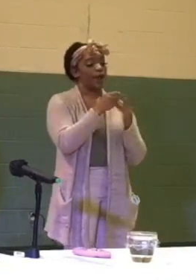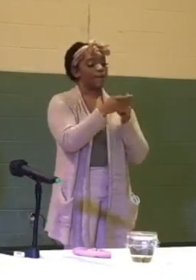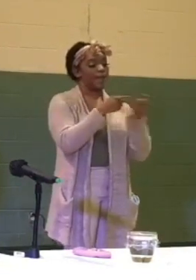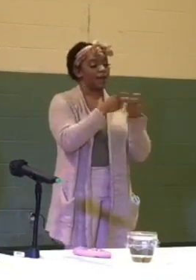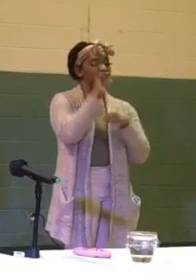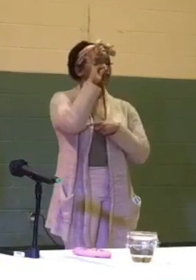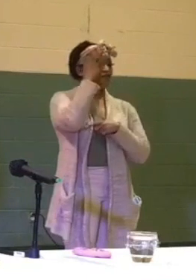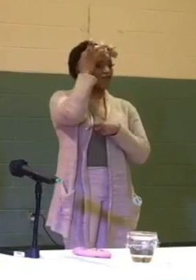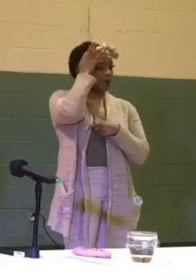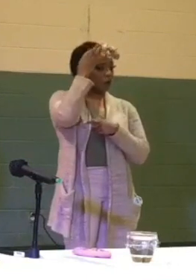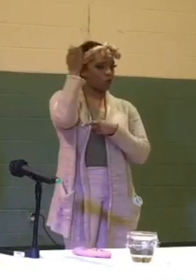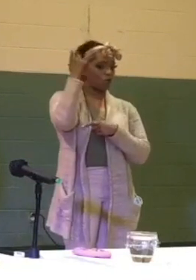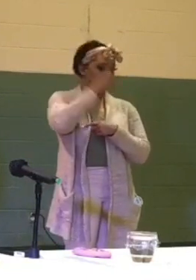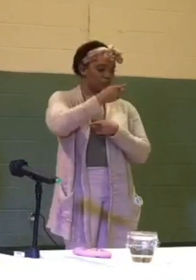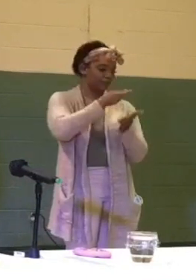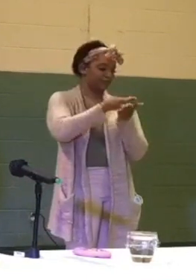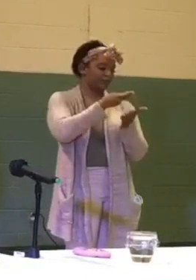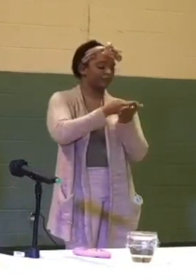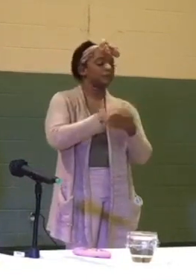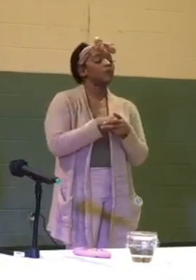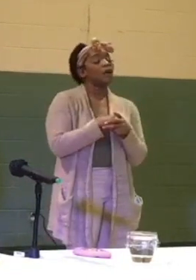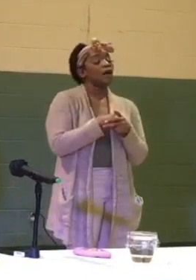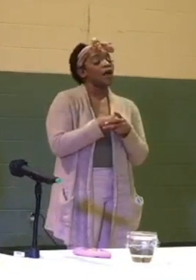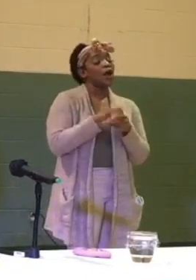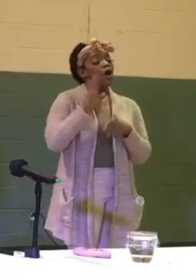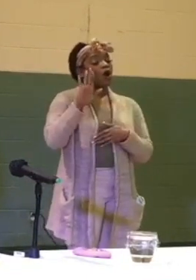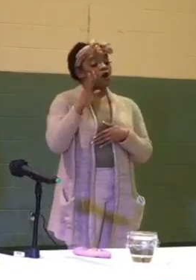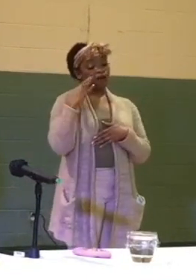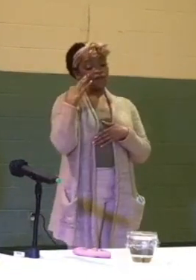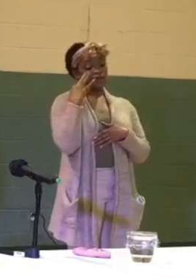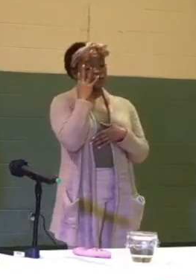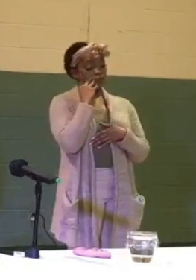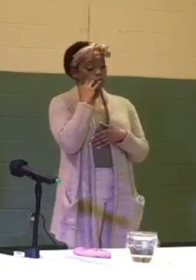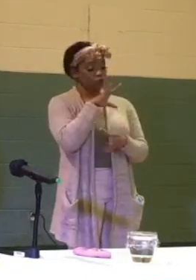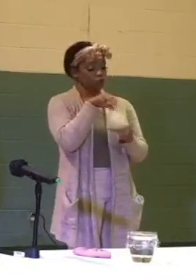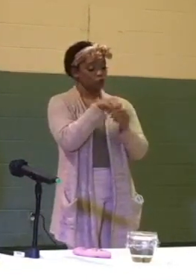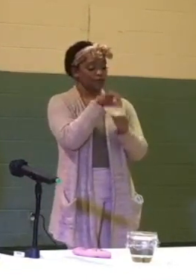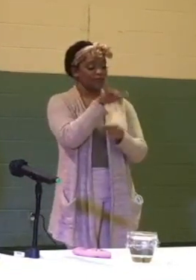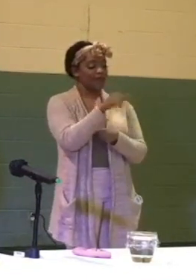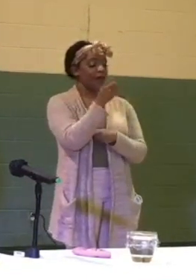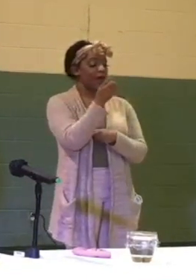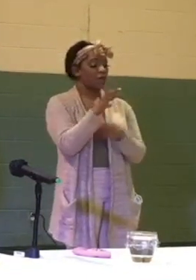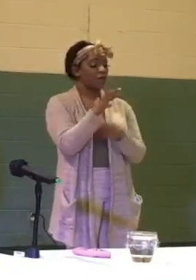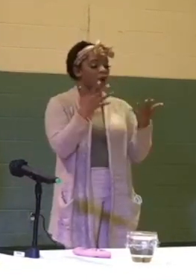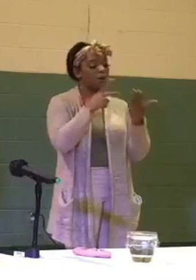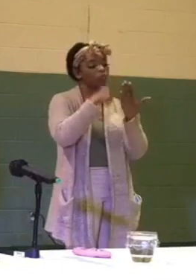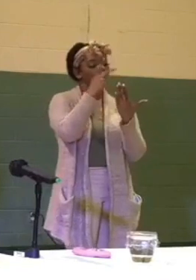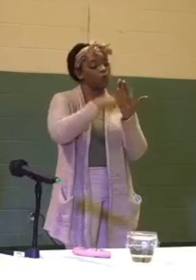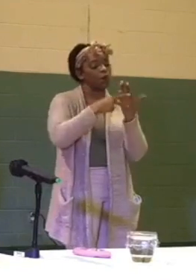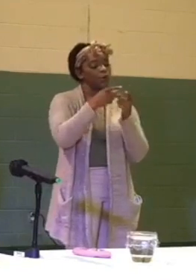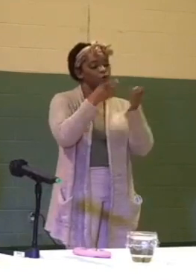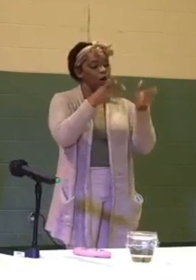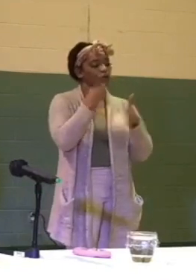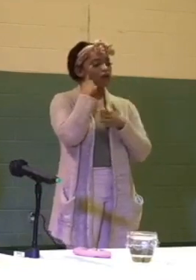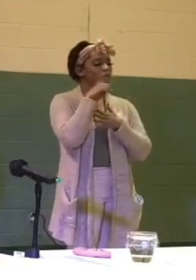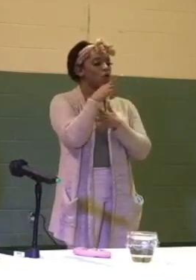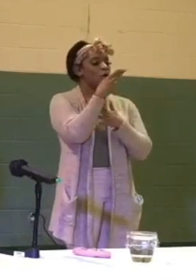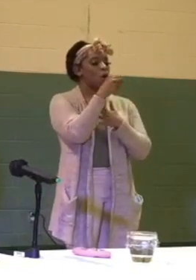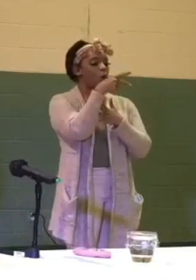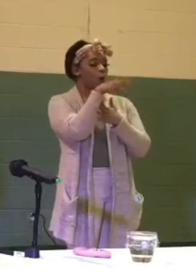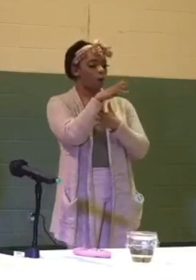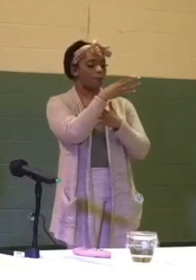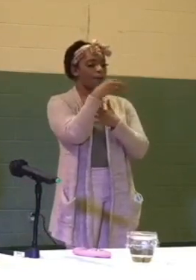funding. Allie's volunteer experience includes that of Program Director for Hope at Howard,